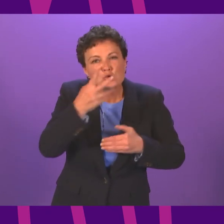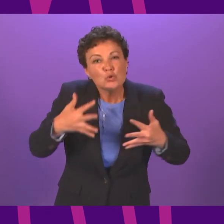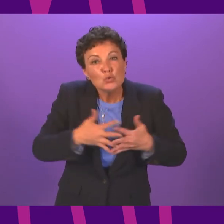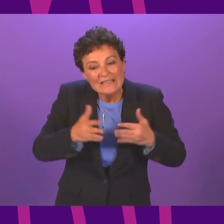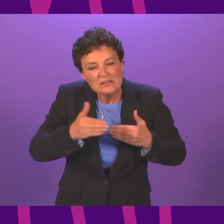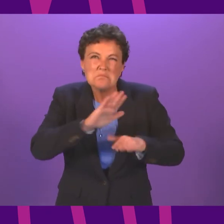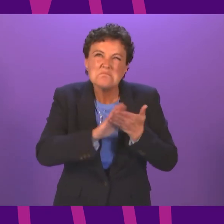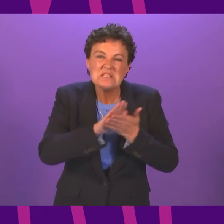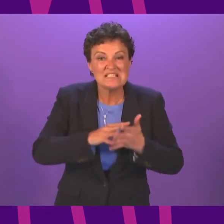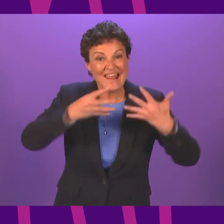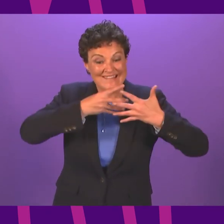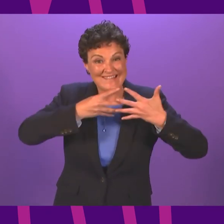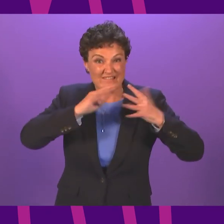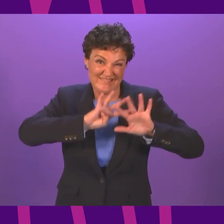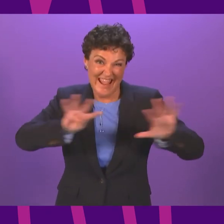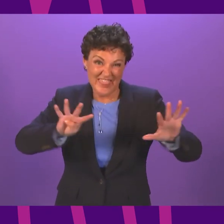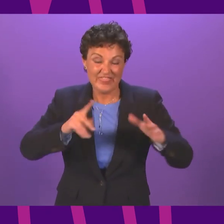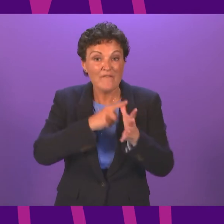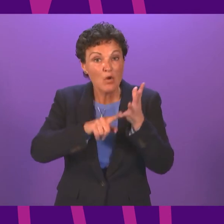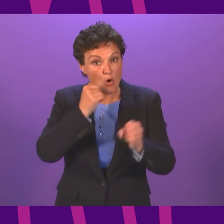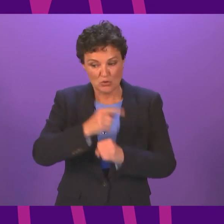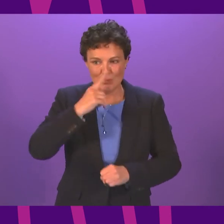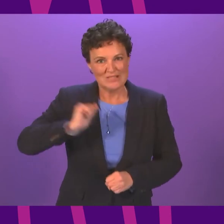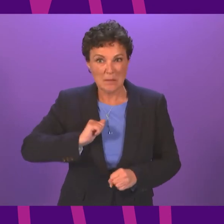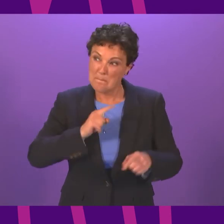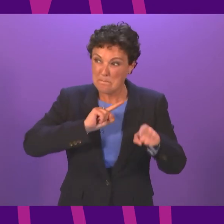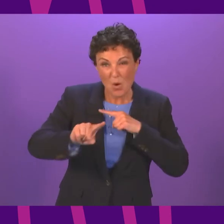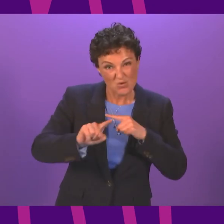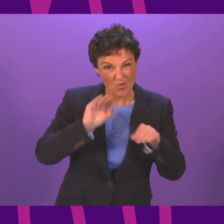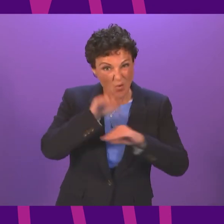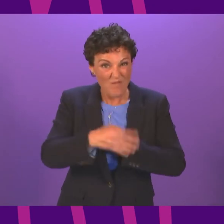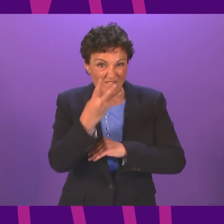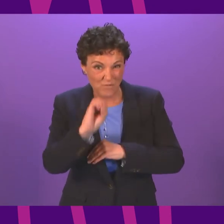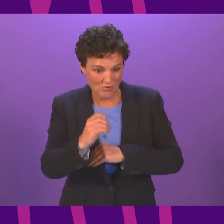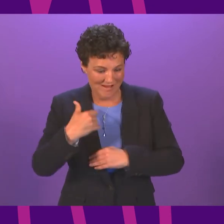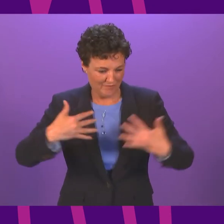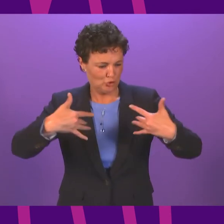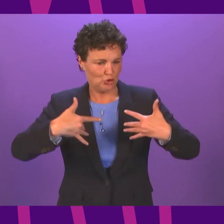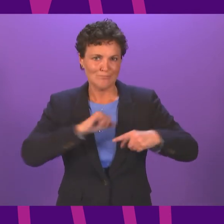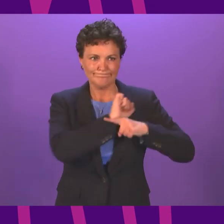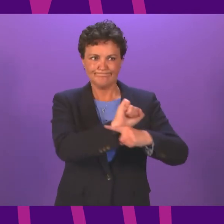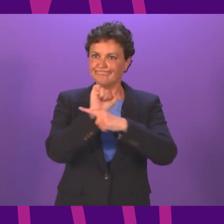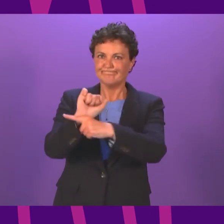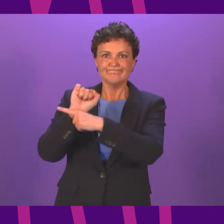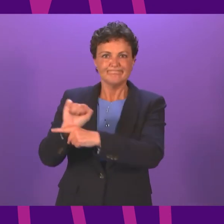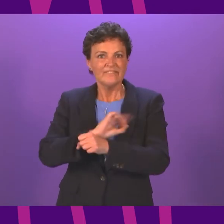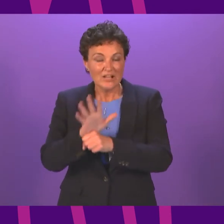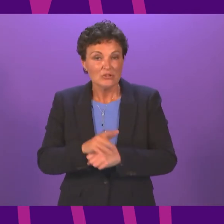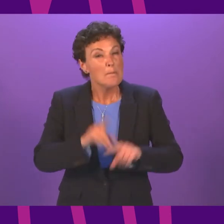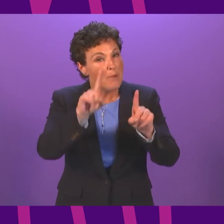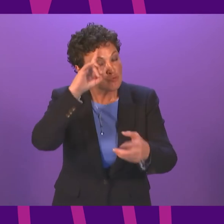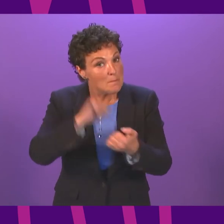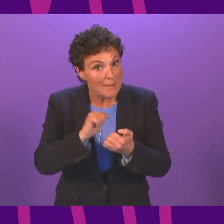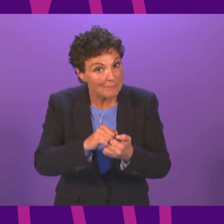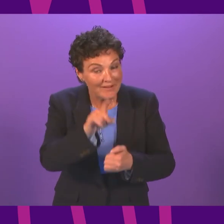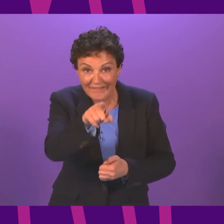by 9th August, we would expect the vast majority of over 40s to have a significant level of protection. Of course, we need to remember that vaccination